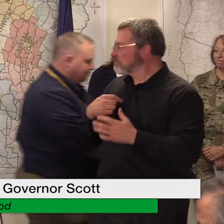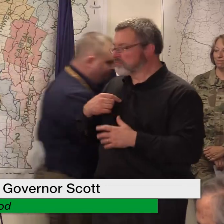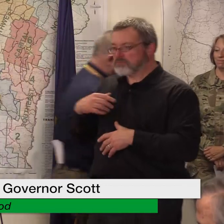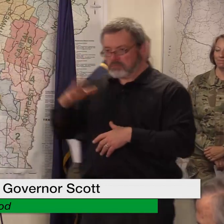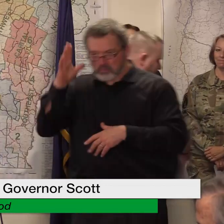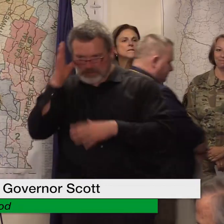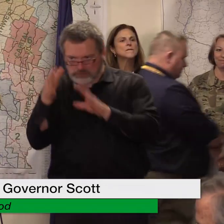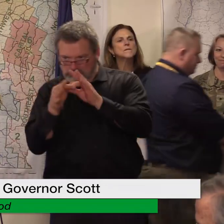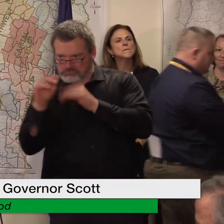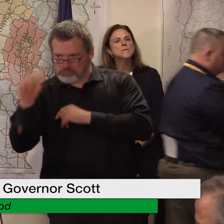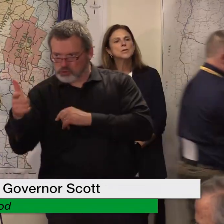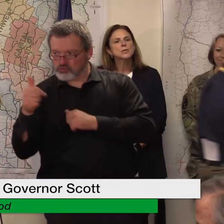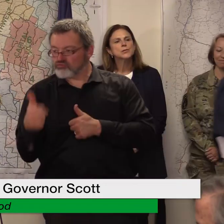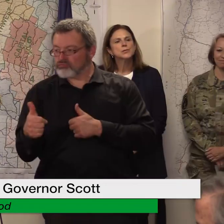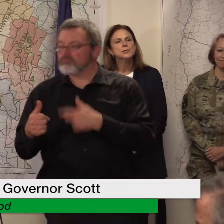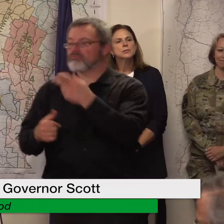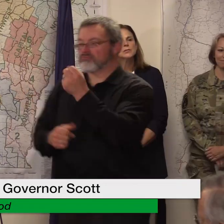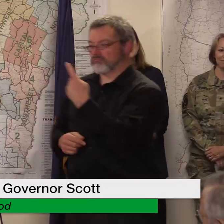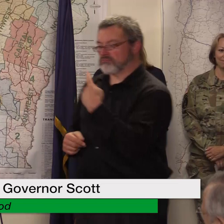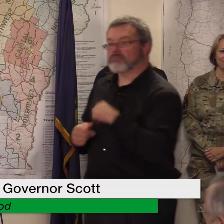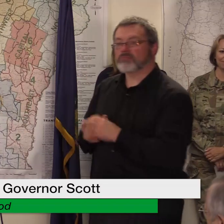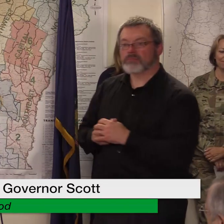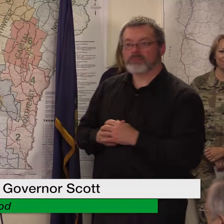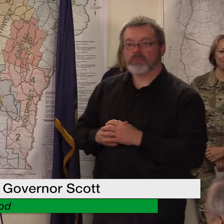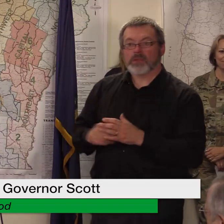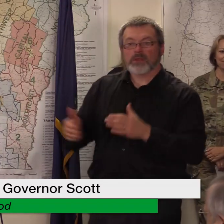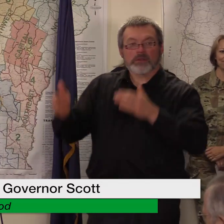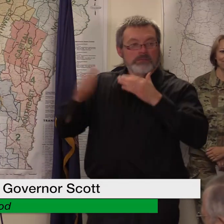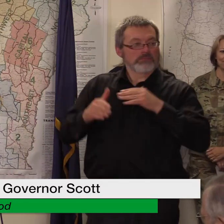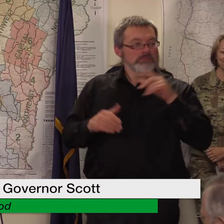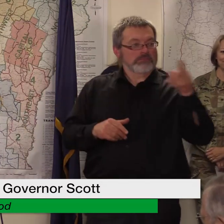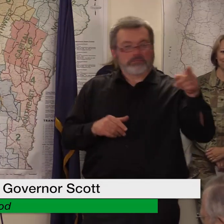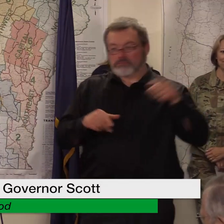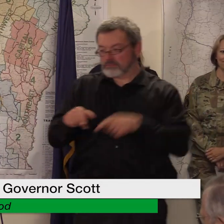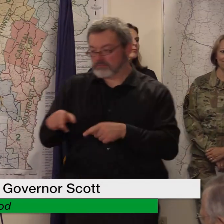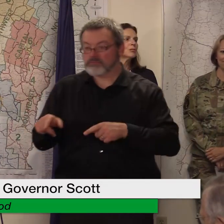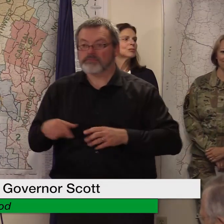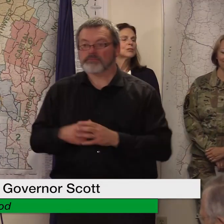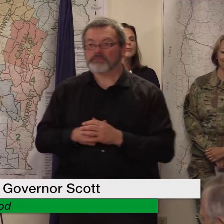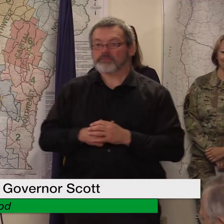i'm gonna go to the phones next and we'll start with uh keith rutland harold